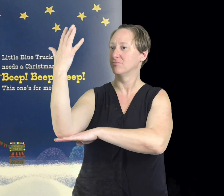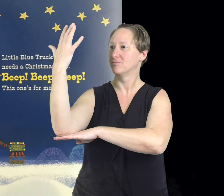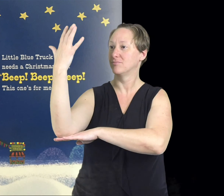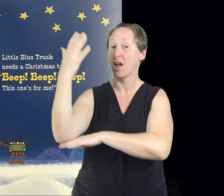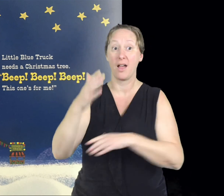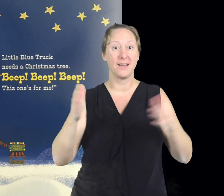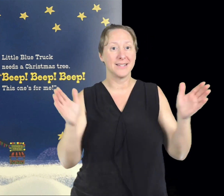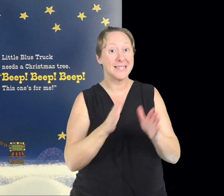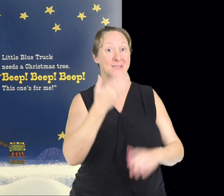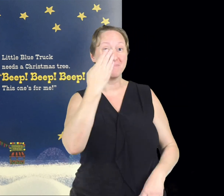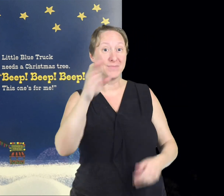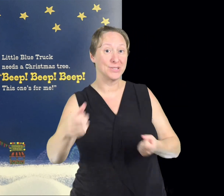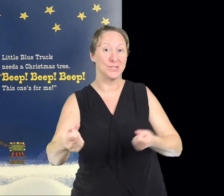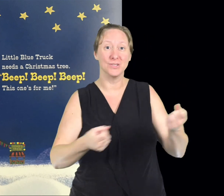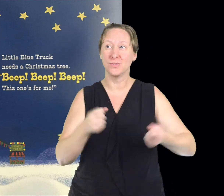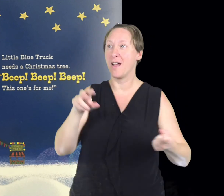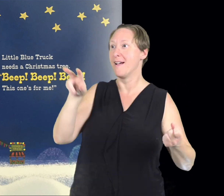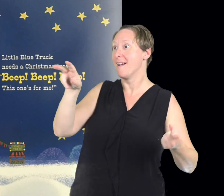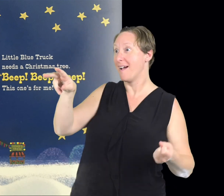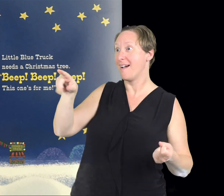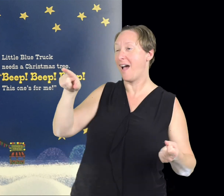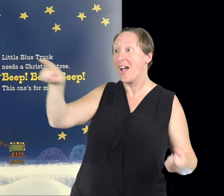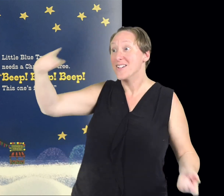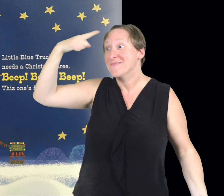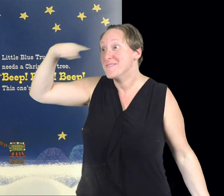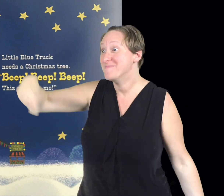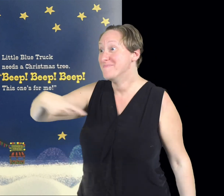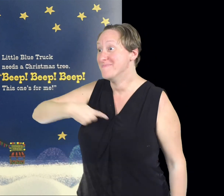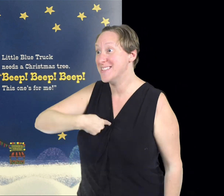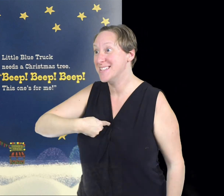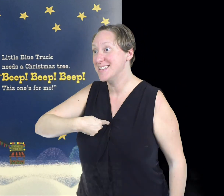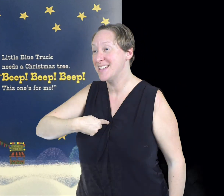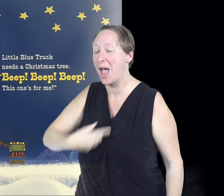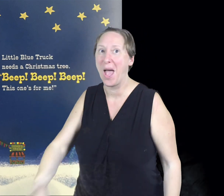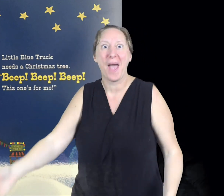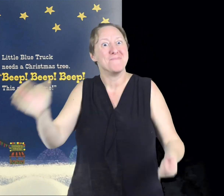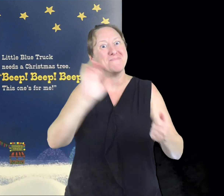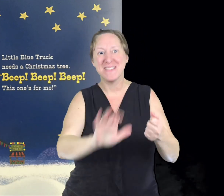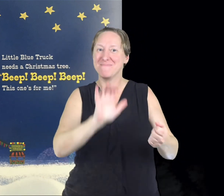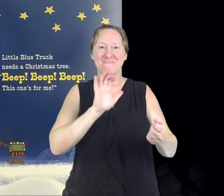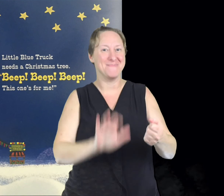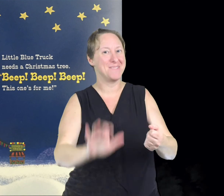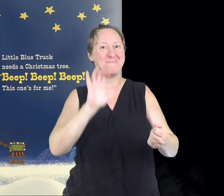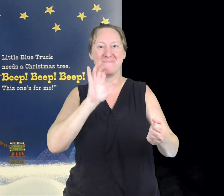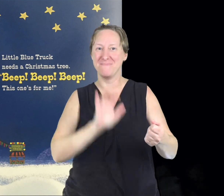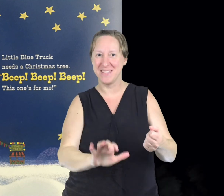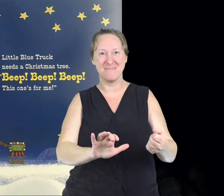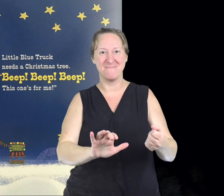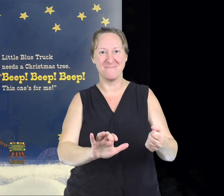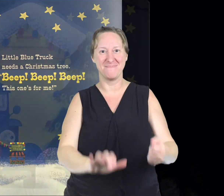little blue truck needs a Christmas tree beep beep beep beep beep this one's for me